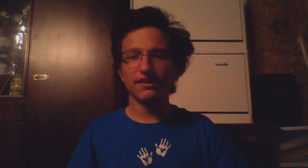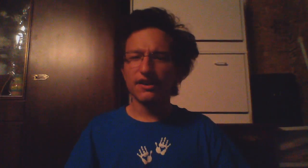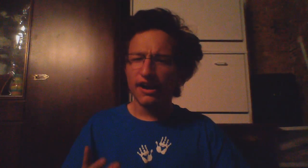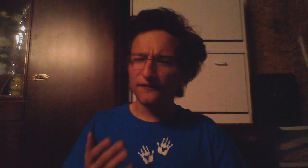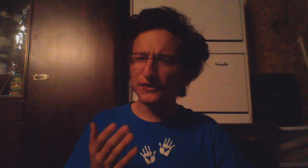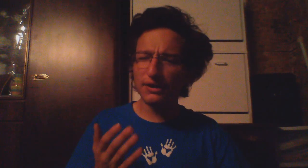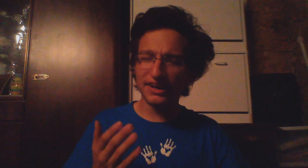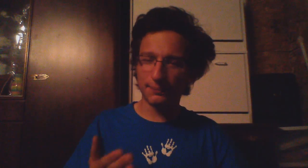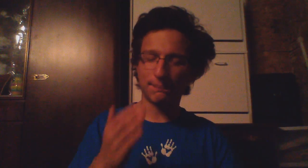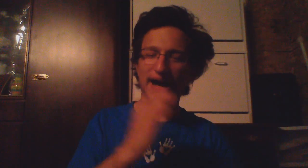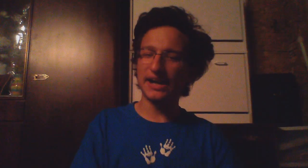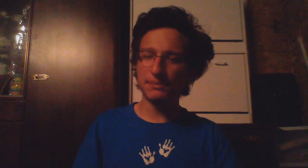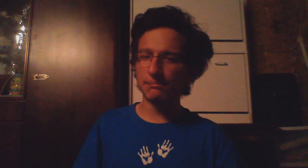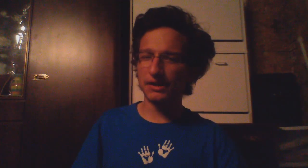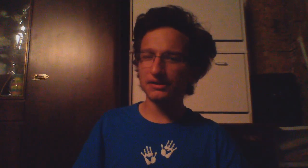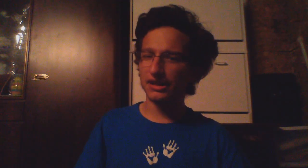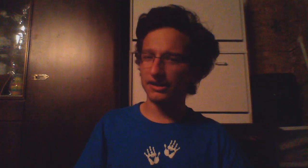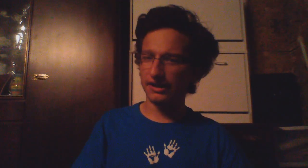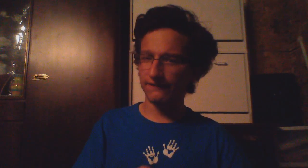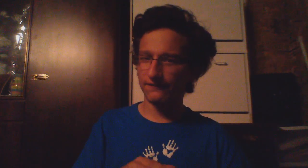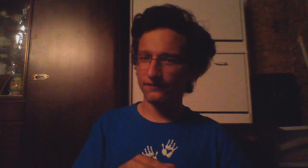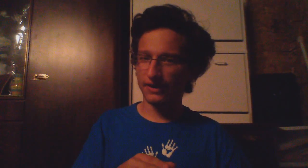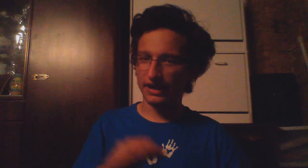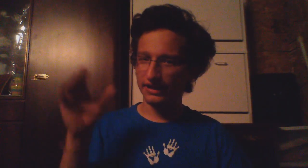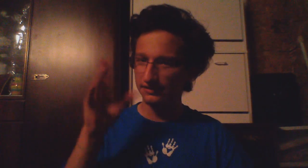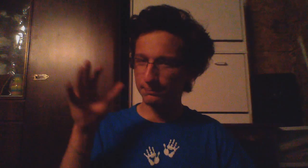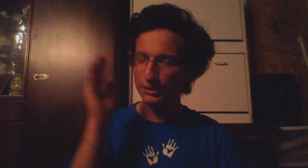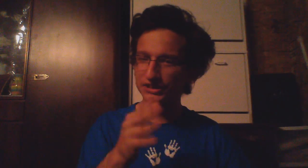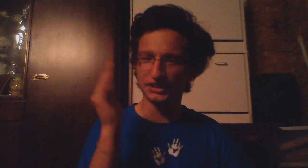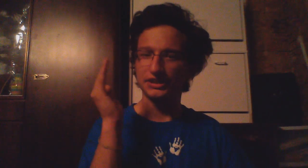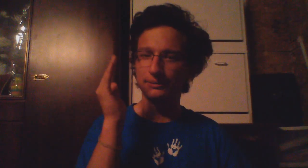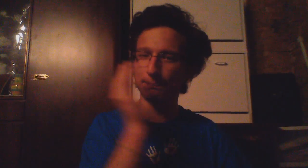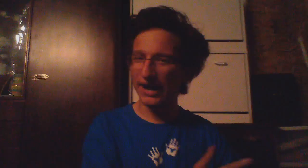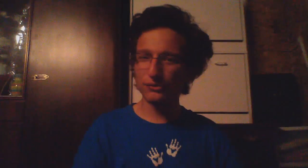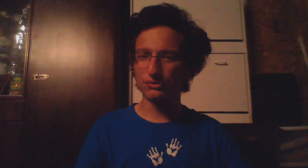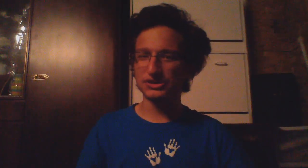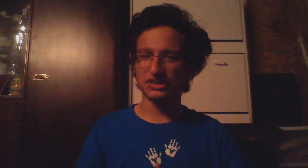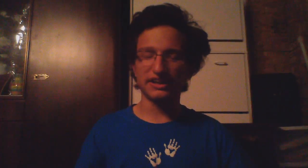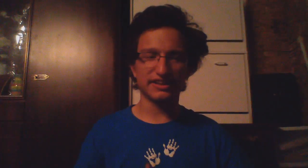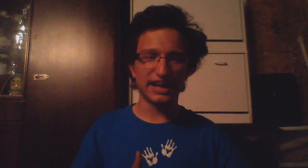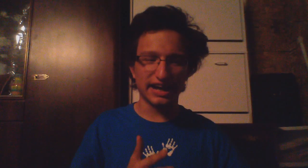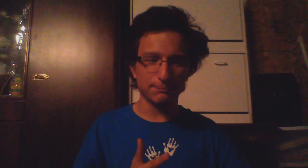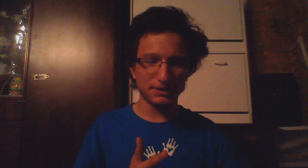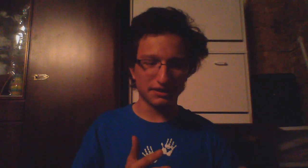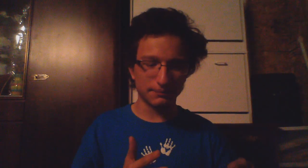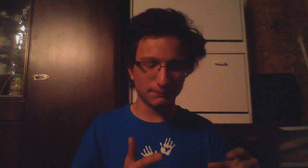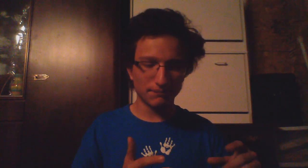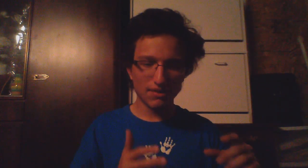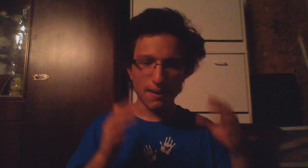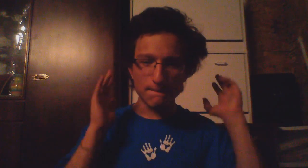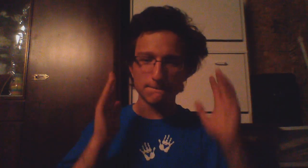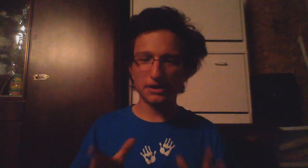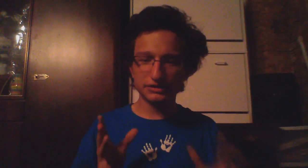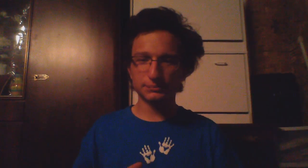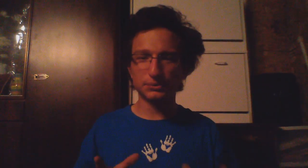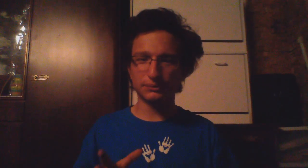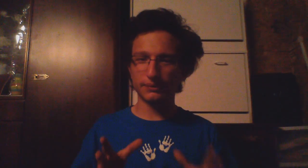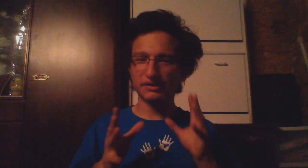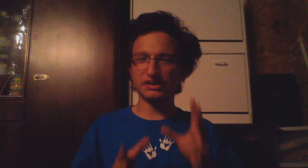I feel like by me meditating I've in pushing boundaries like that I've become much more willing